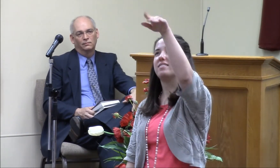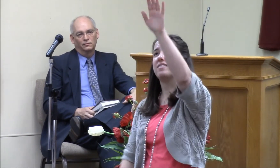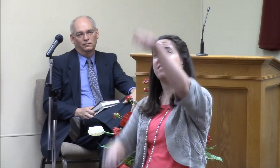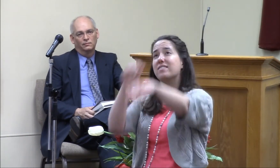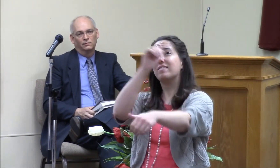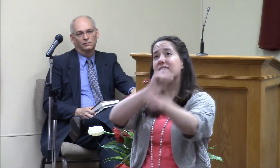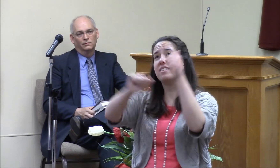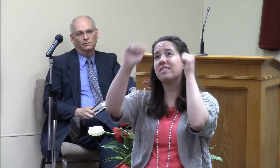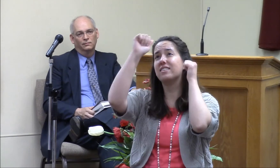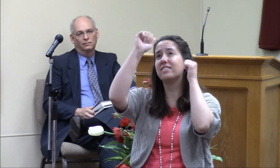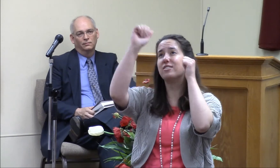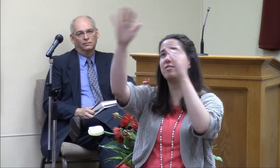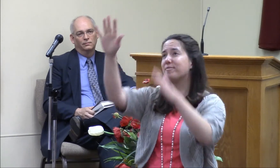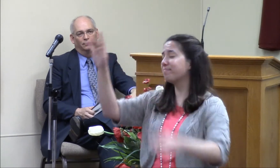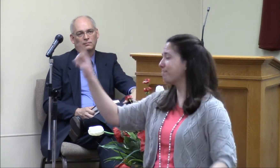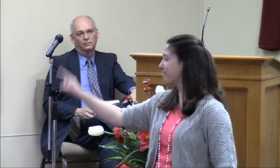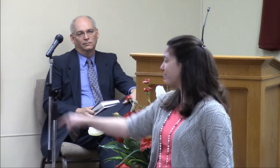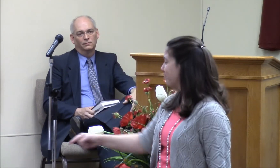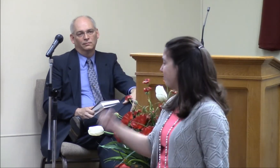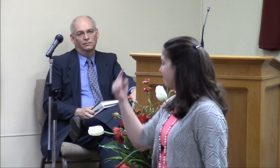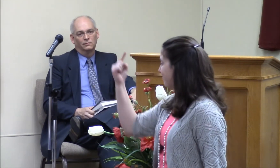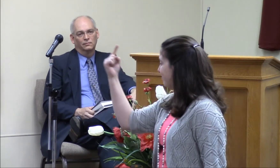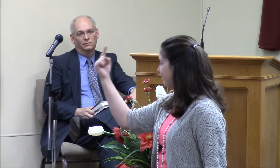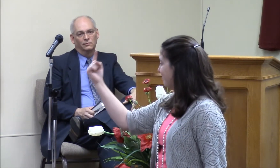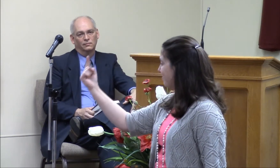Father, oh Father